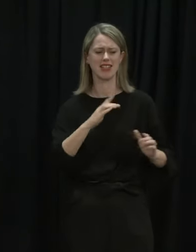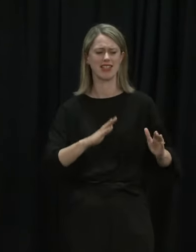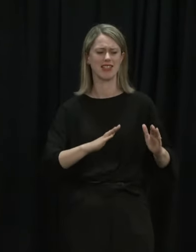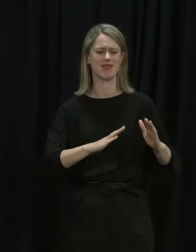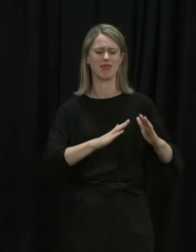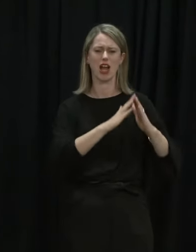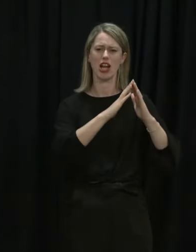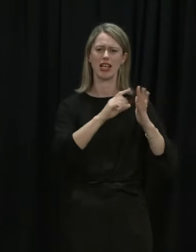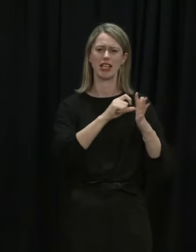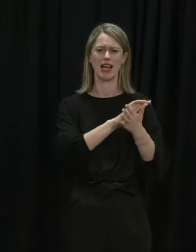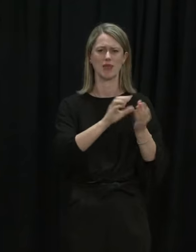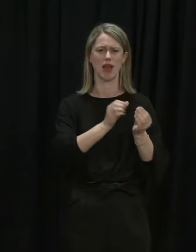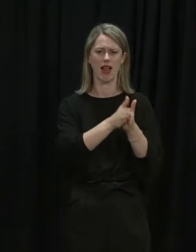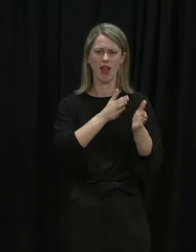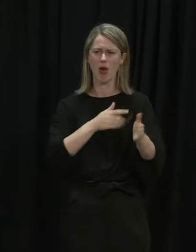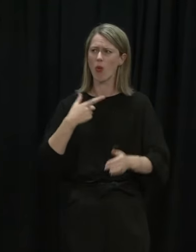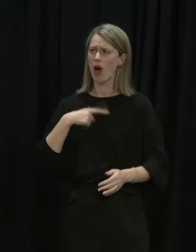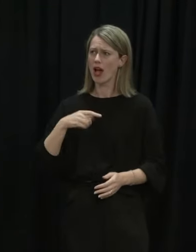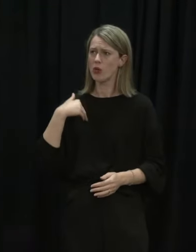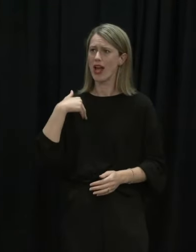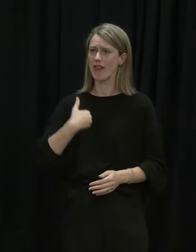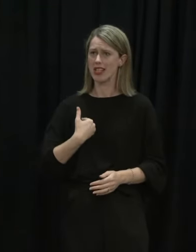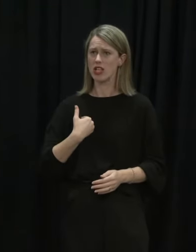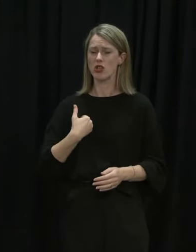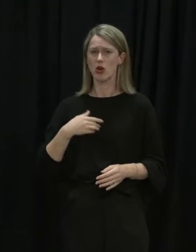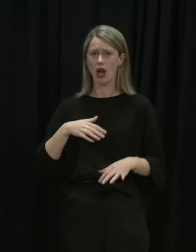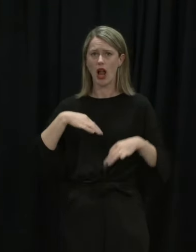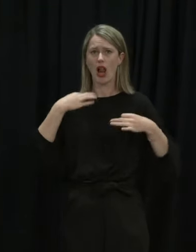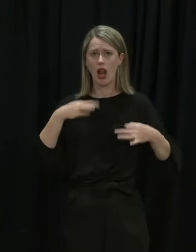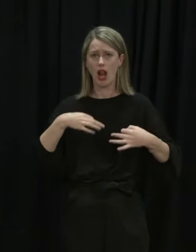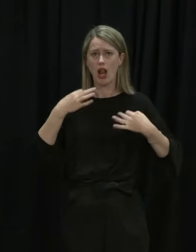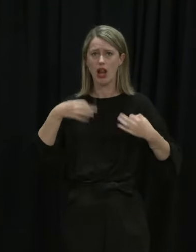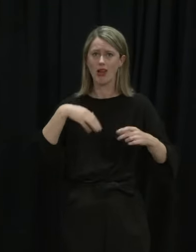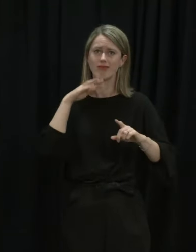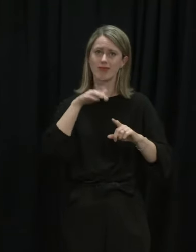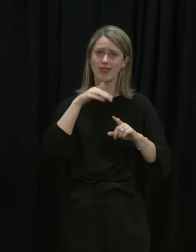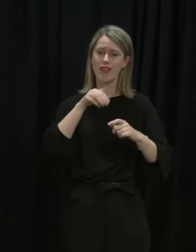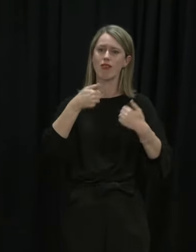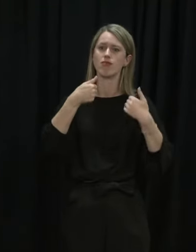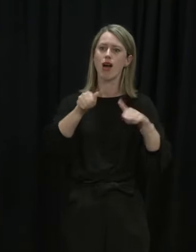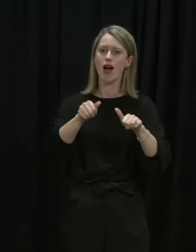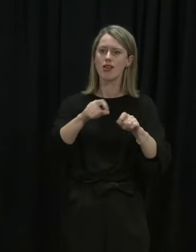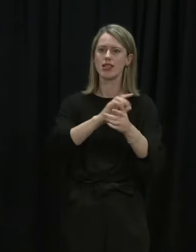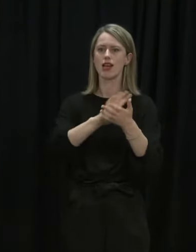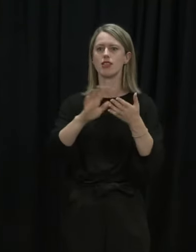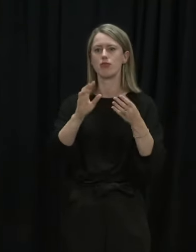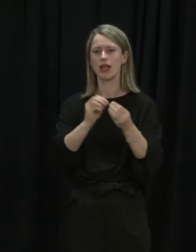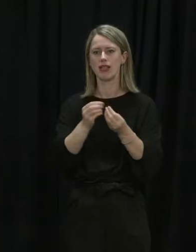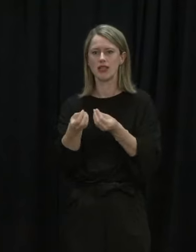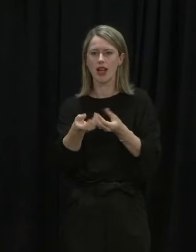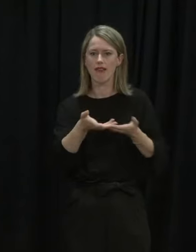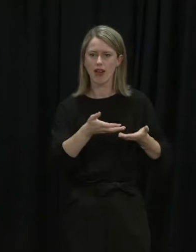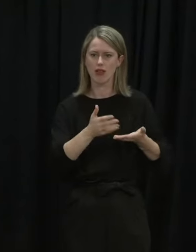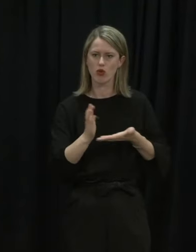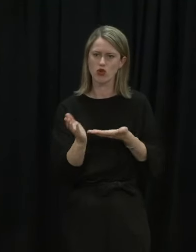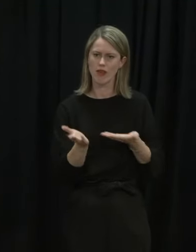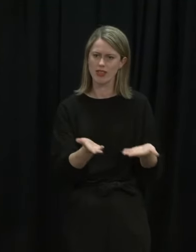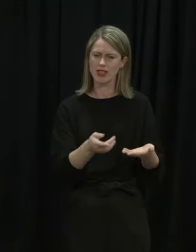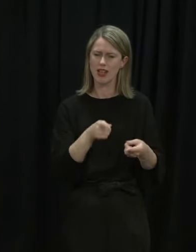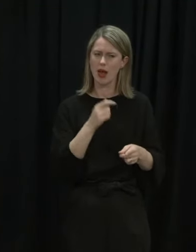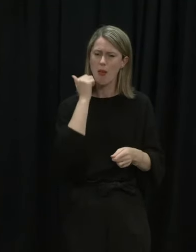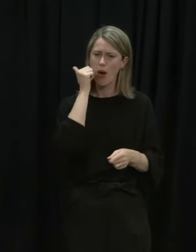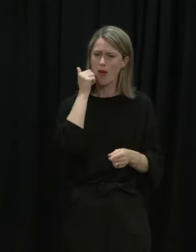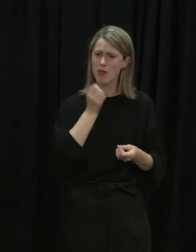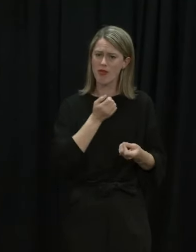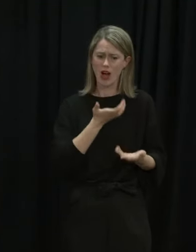Why does it take that sort of comment to prompt DHBs to actually deliver the services that